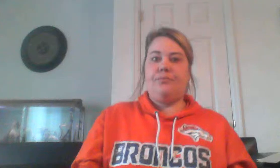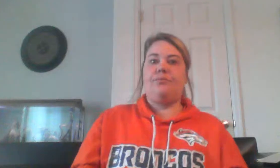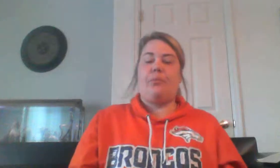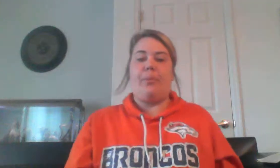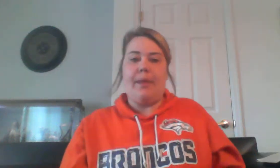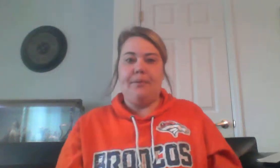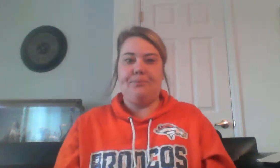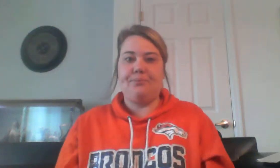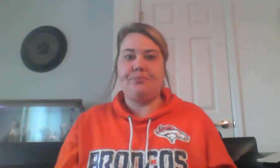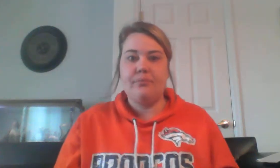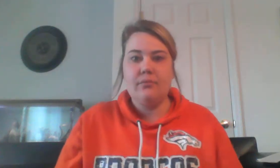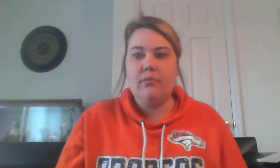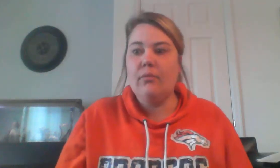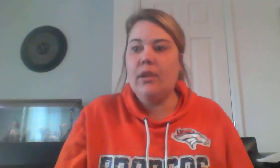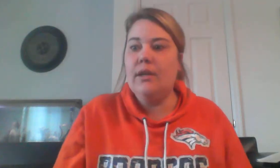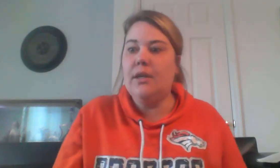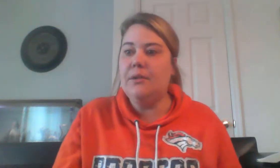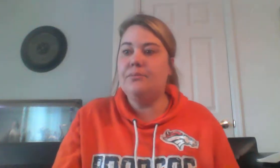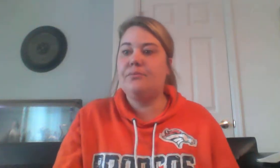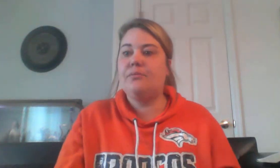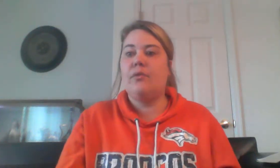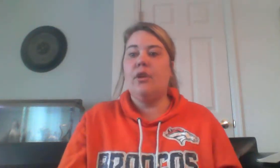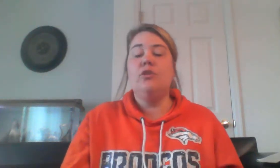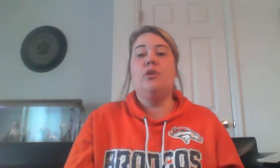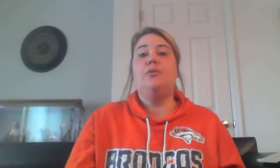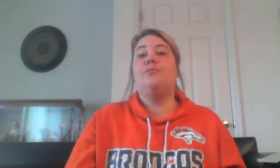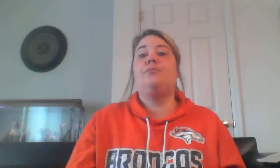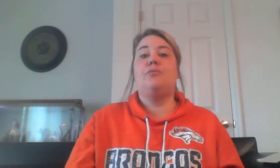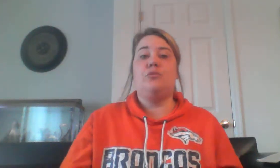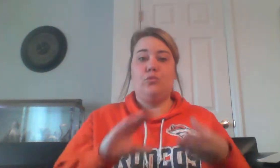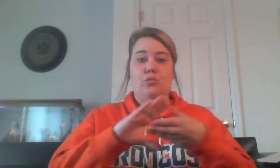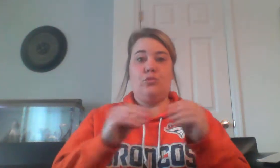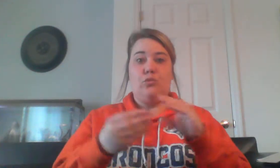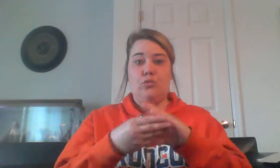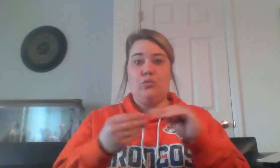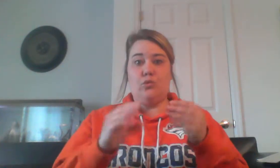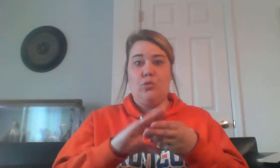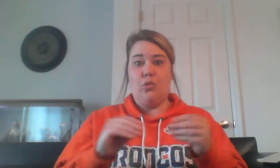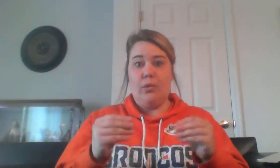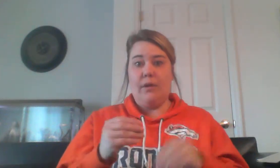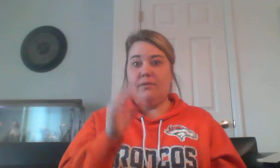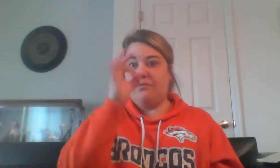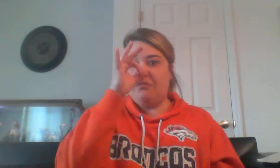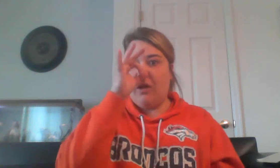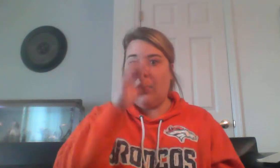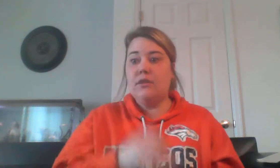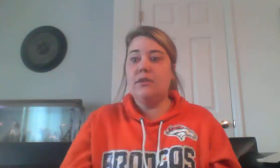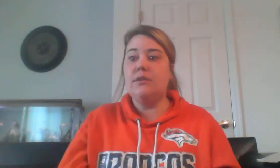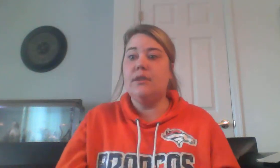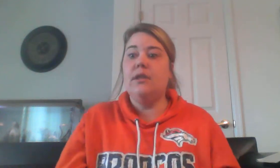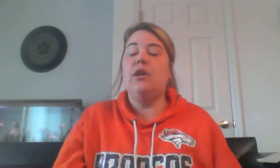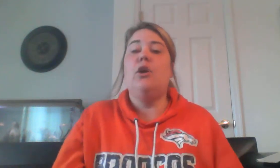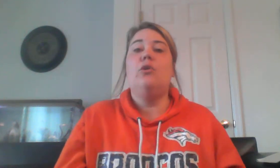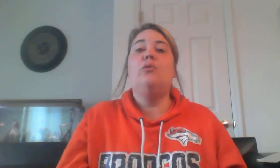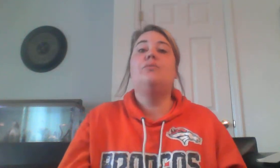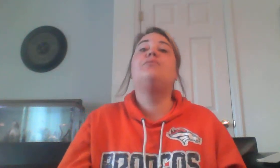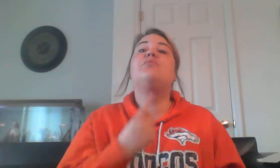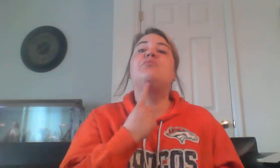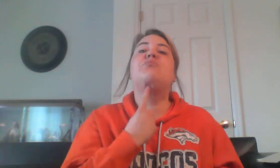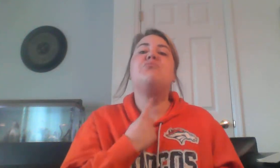It would be so much to me, he just wasn't going help him. He doesn't need any help. He must not know